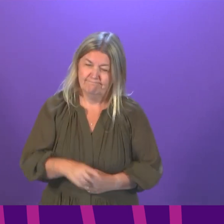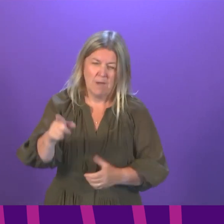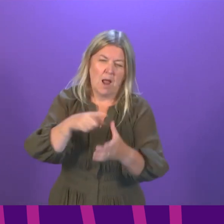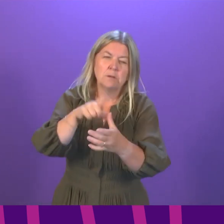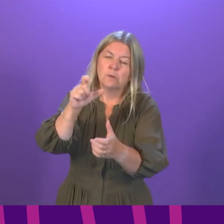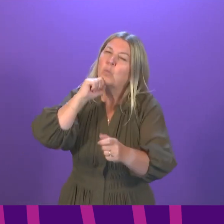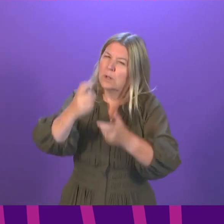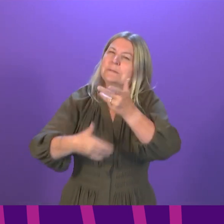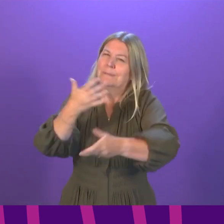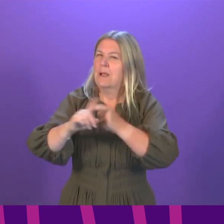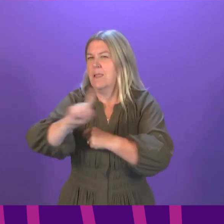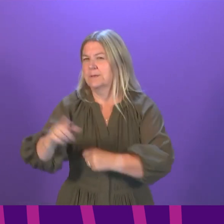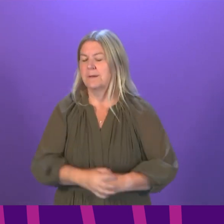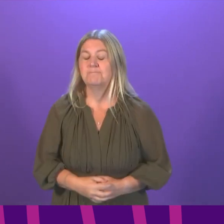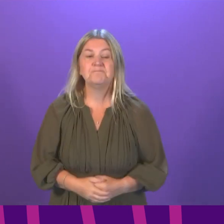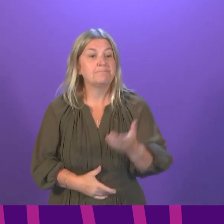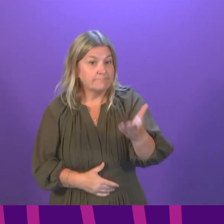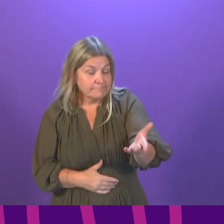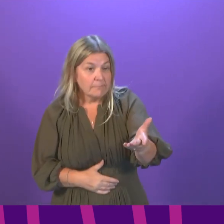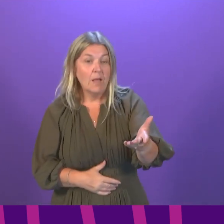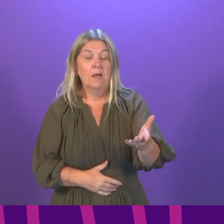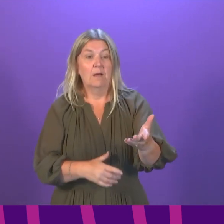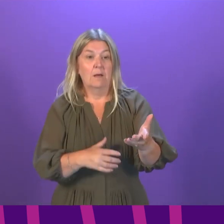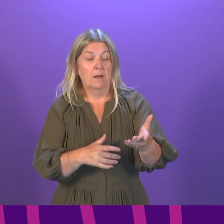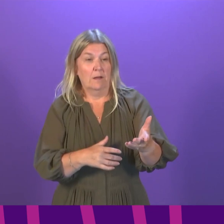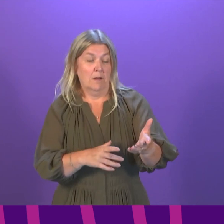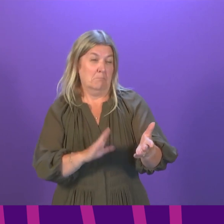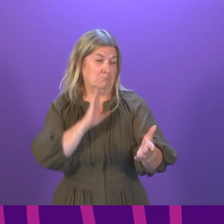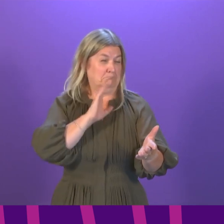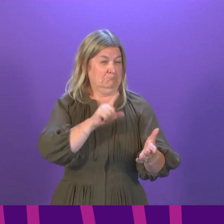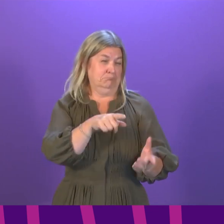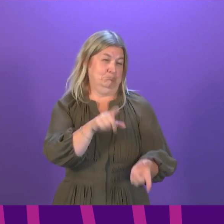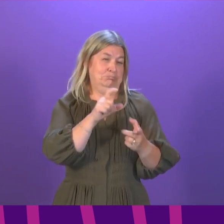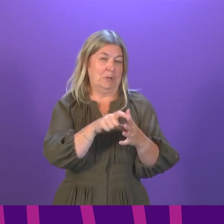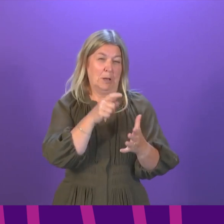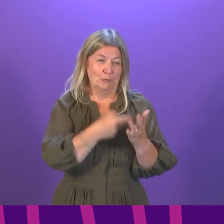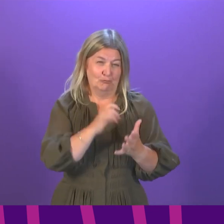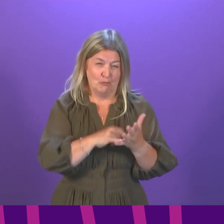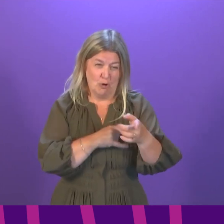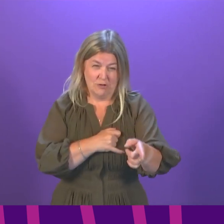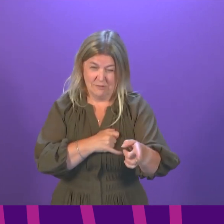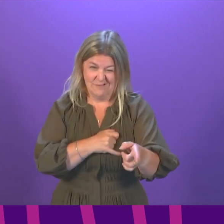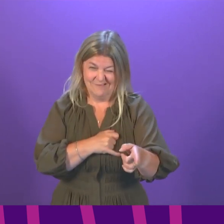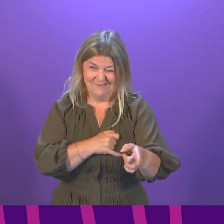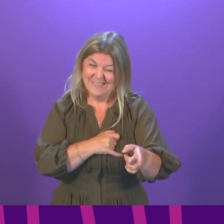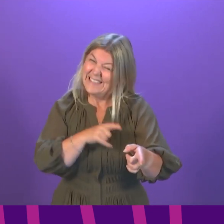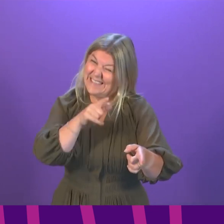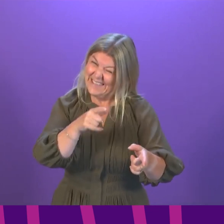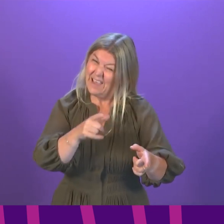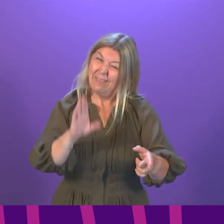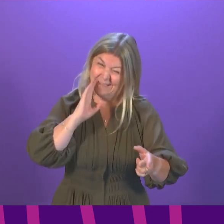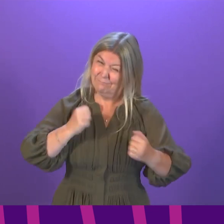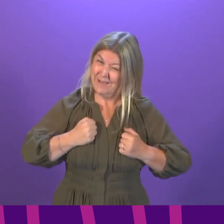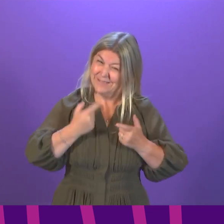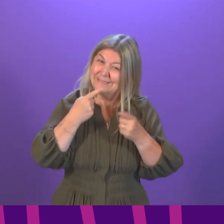later. Listening to Douglas Ross there, I was struggling to understand whether or not he had listened to the same statement that